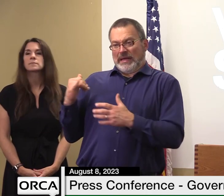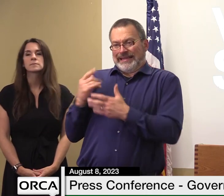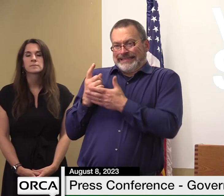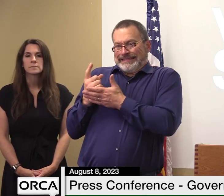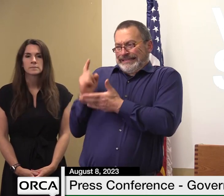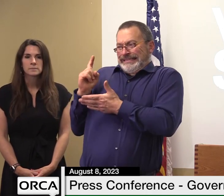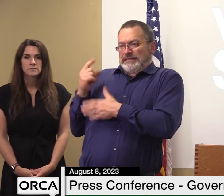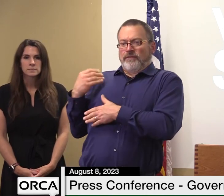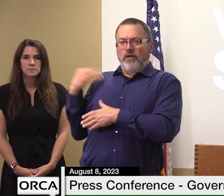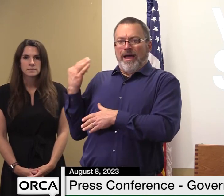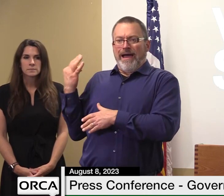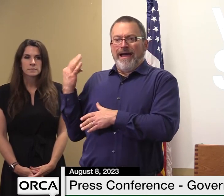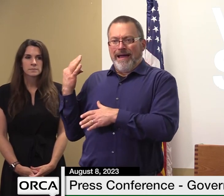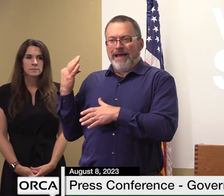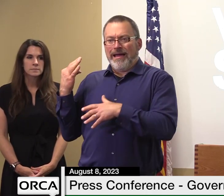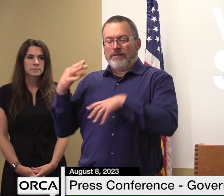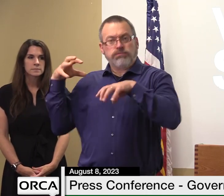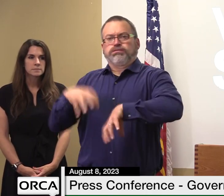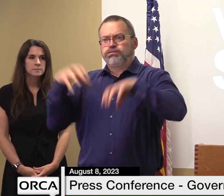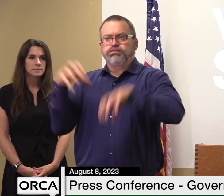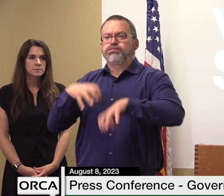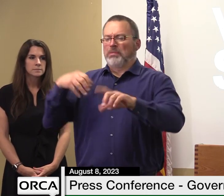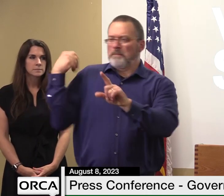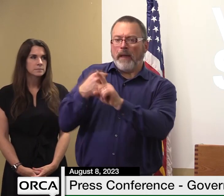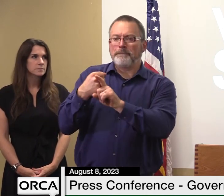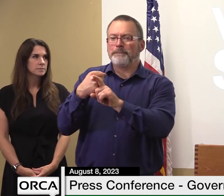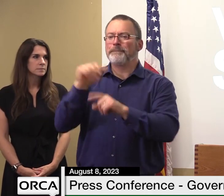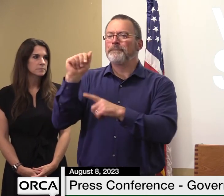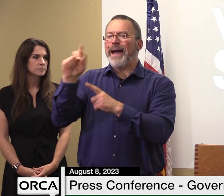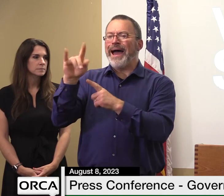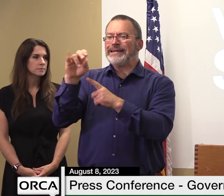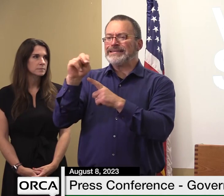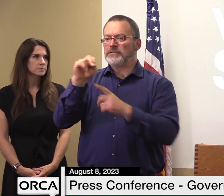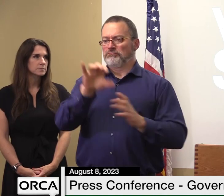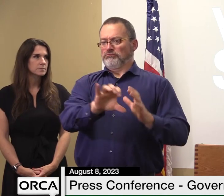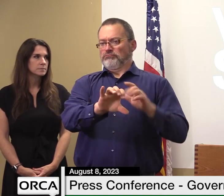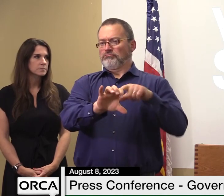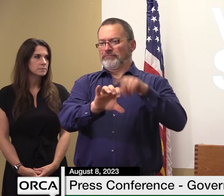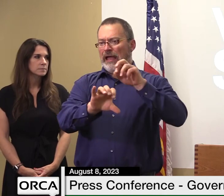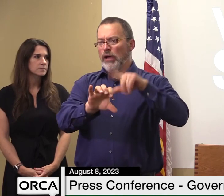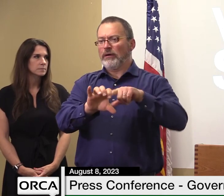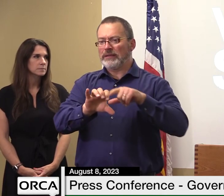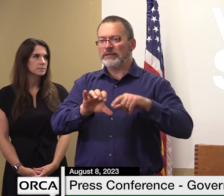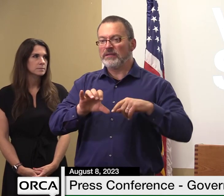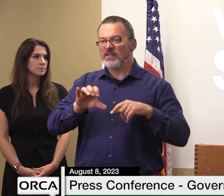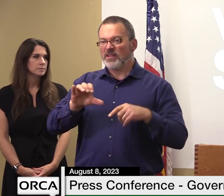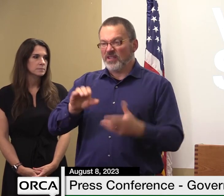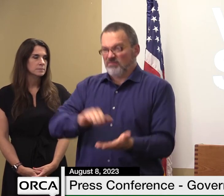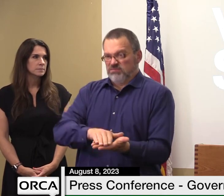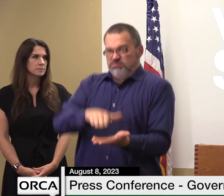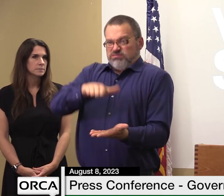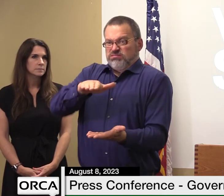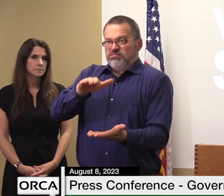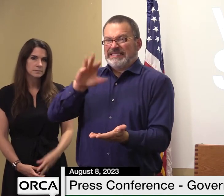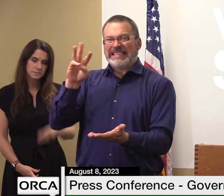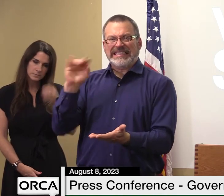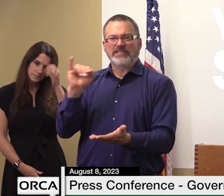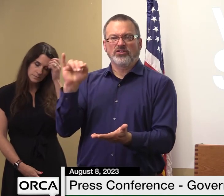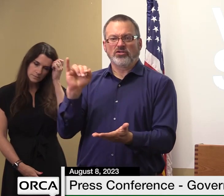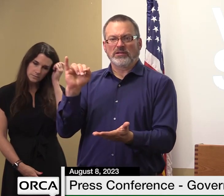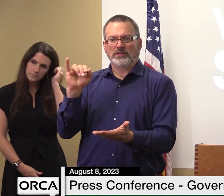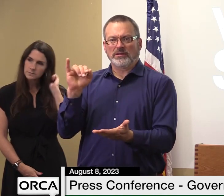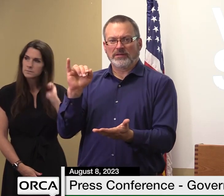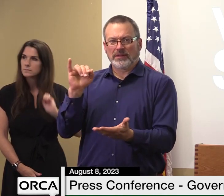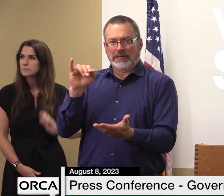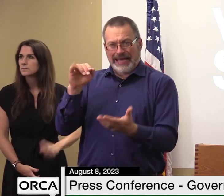parts of Addison County in fact it was a month's worth of rain six inches in just a three-hour period in